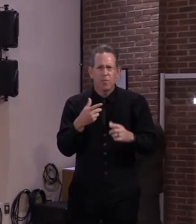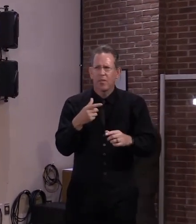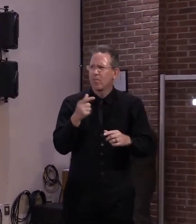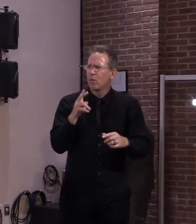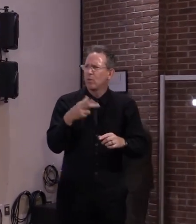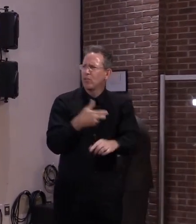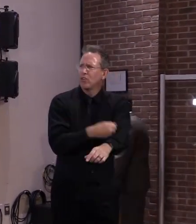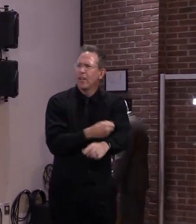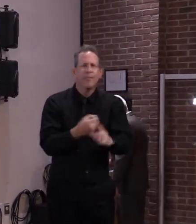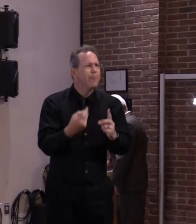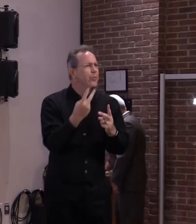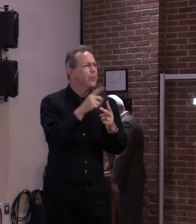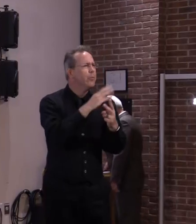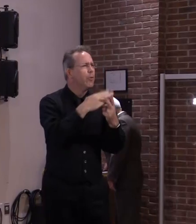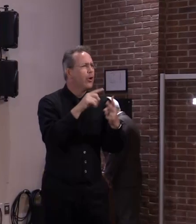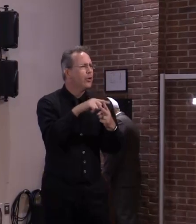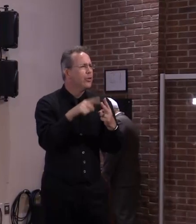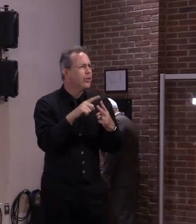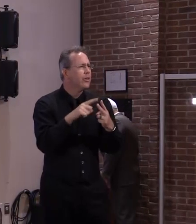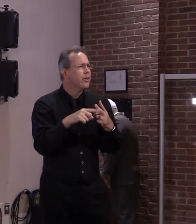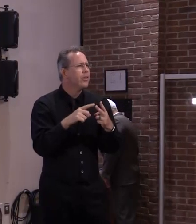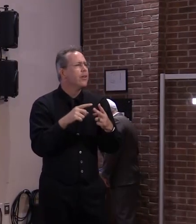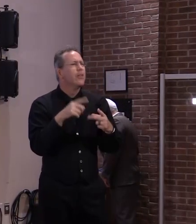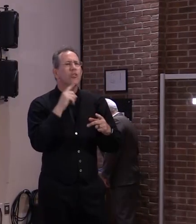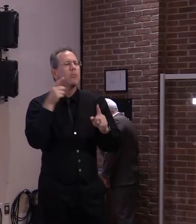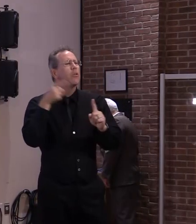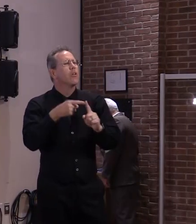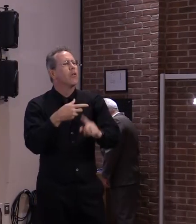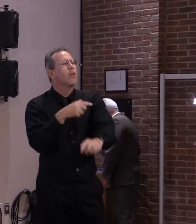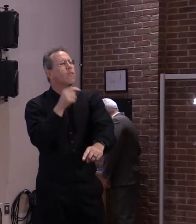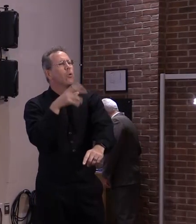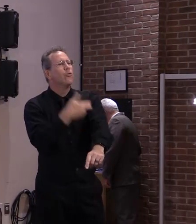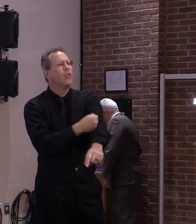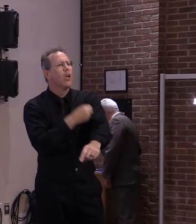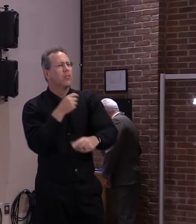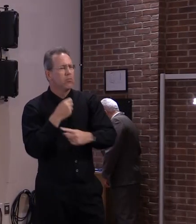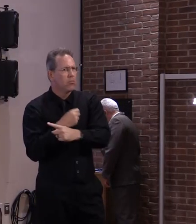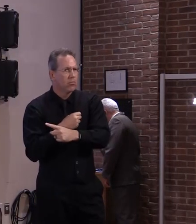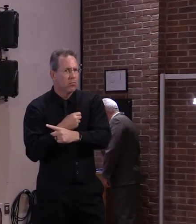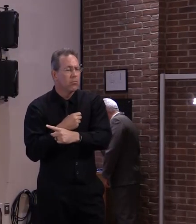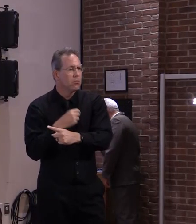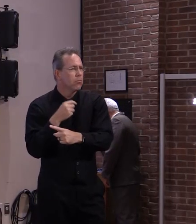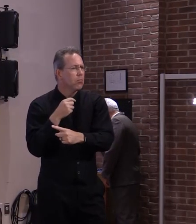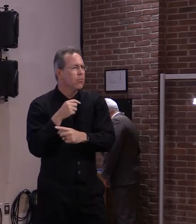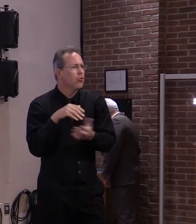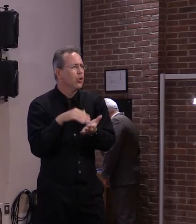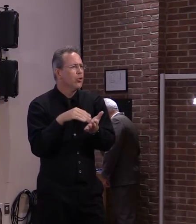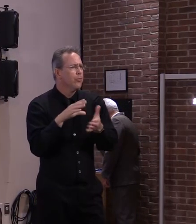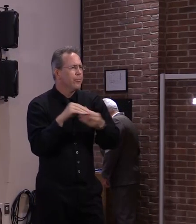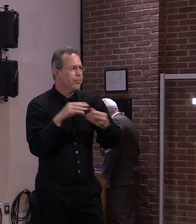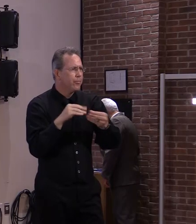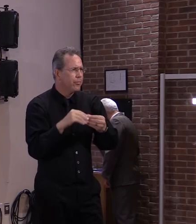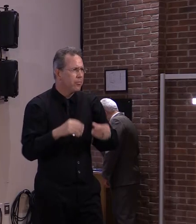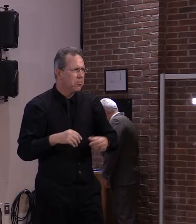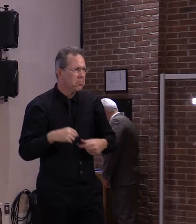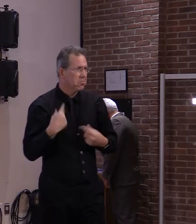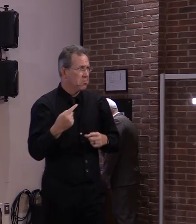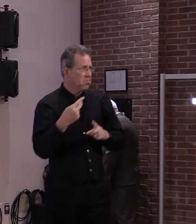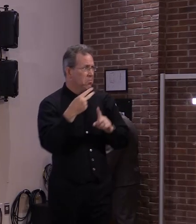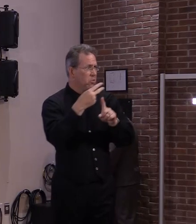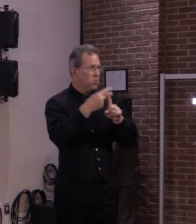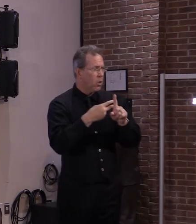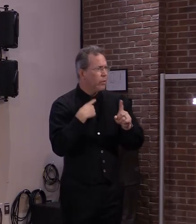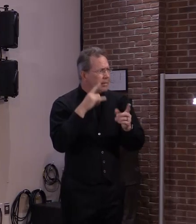It's one of the answers, it's one of the questions that will be answered with some of the research that's been going on for a couple months and will continue to go on